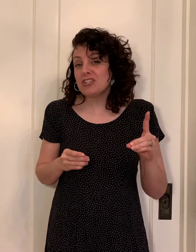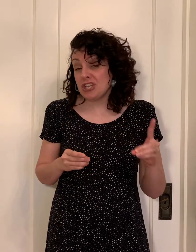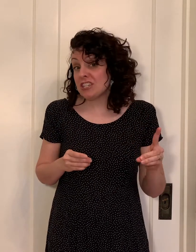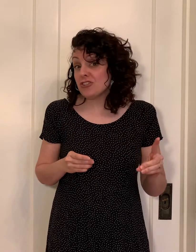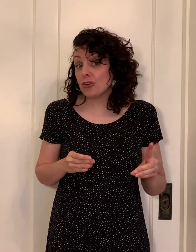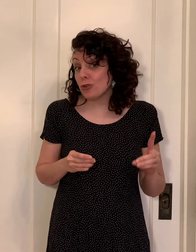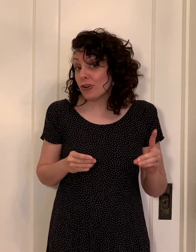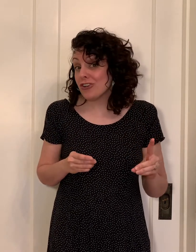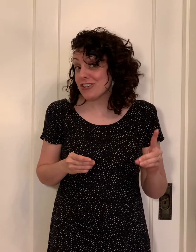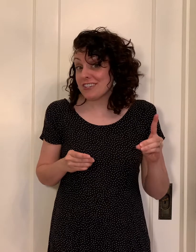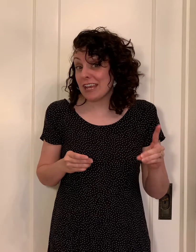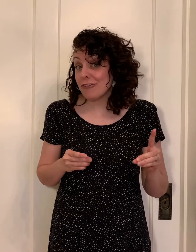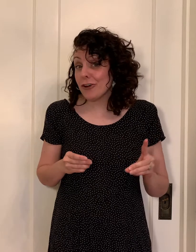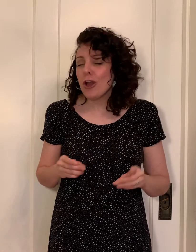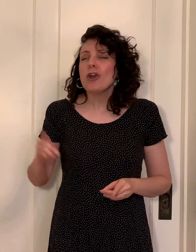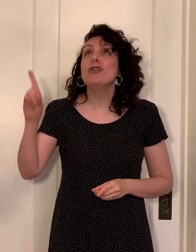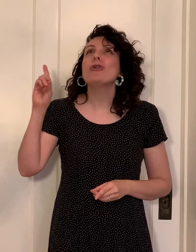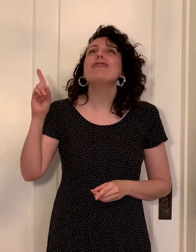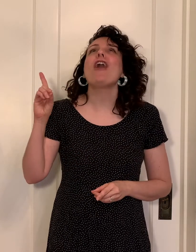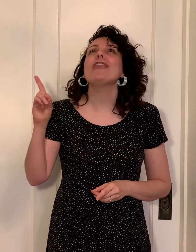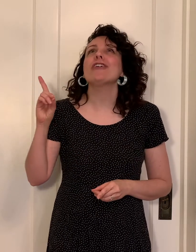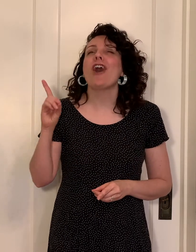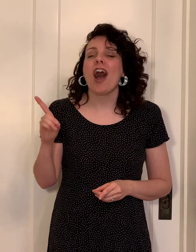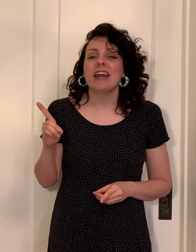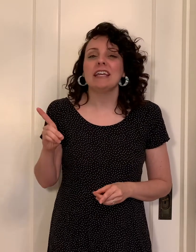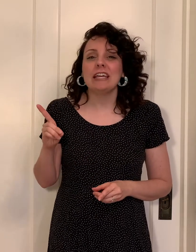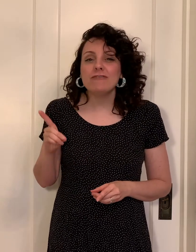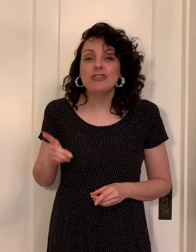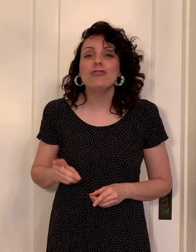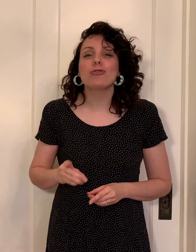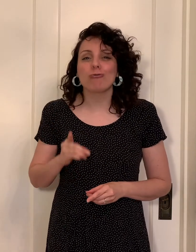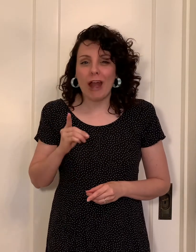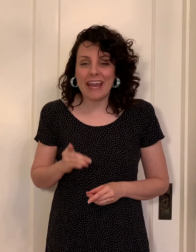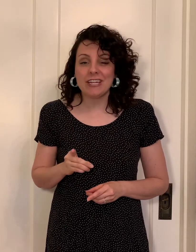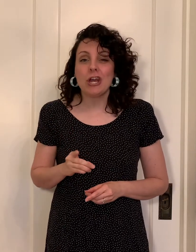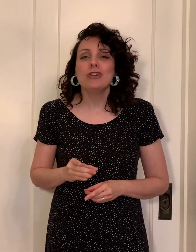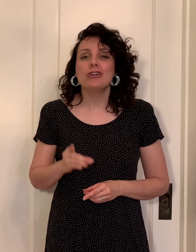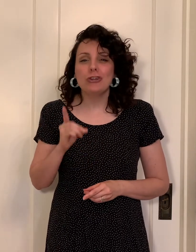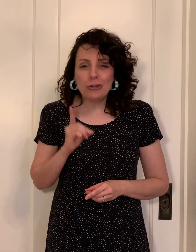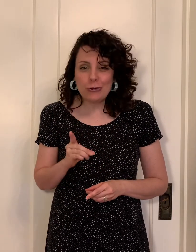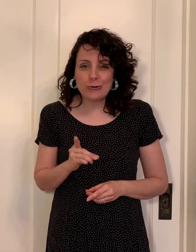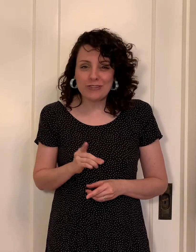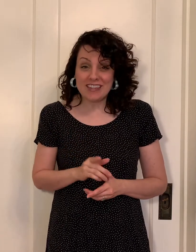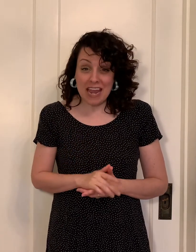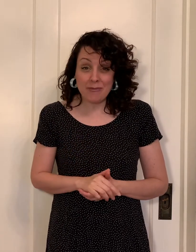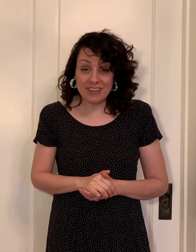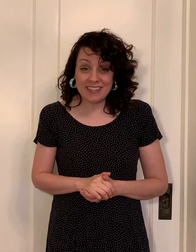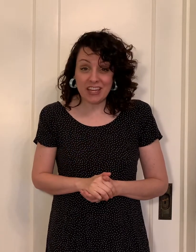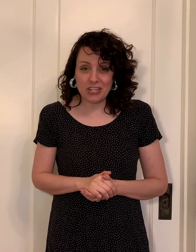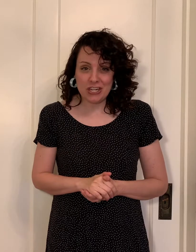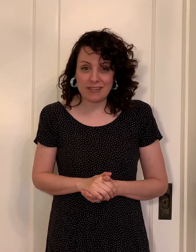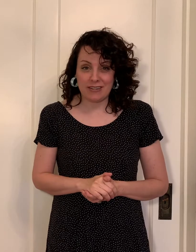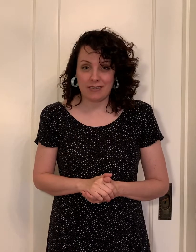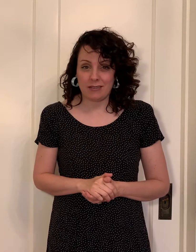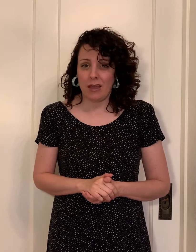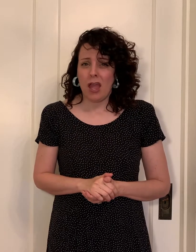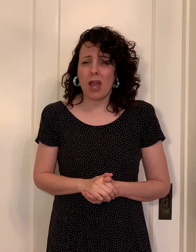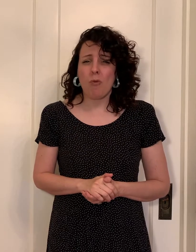jesus your lord and your savior your father god gives you the right to use the name of his son jesus and